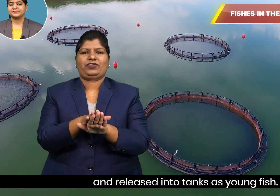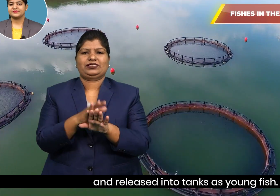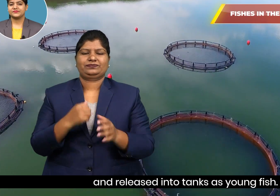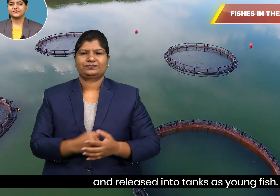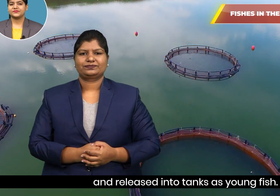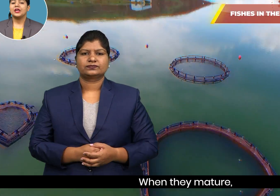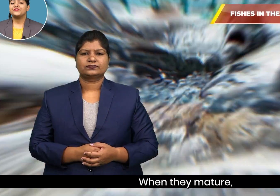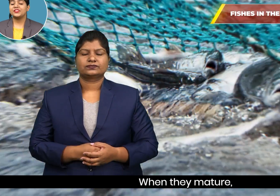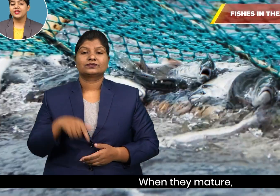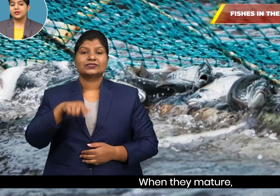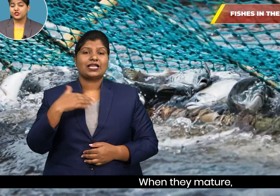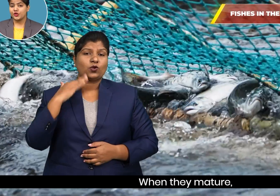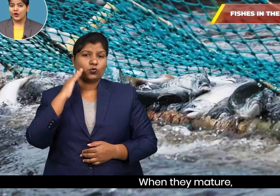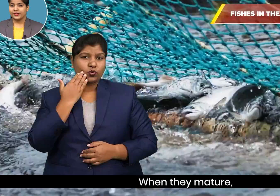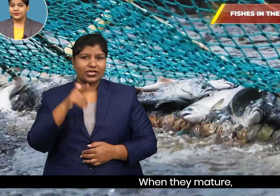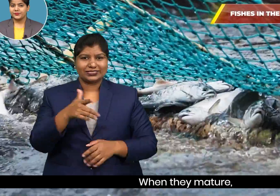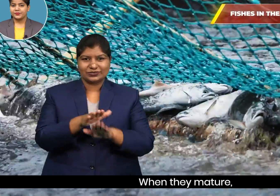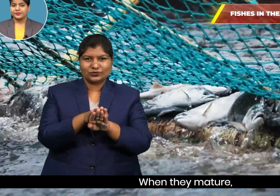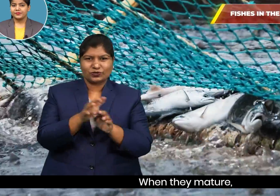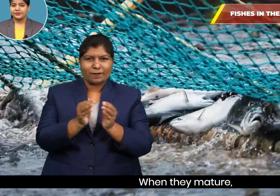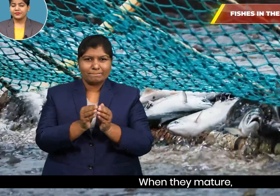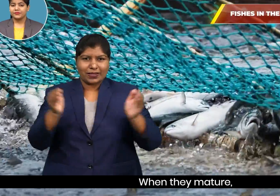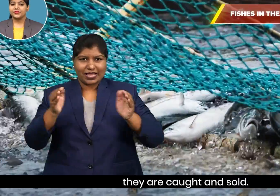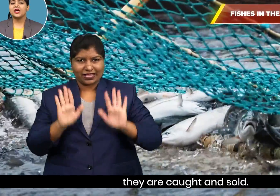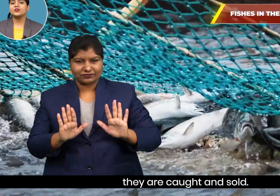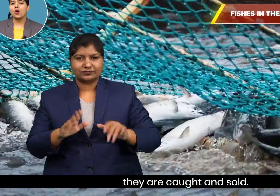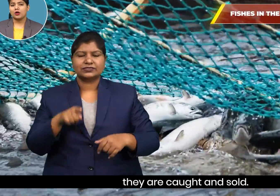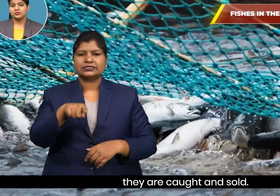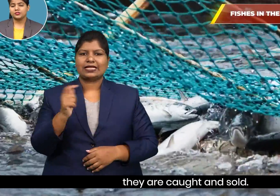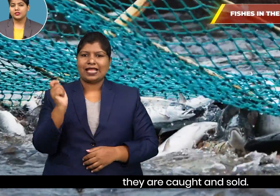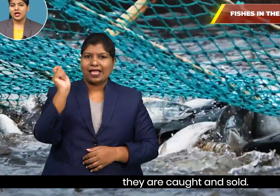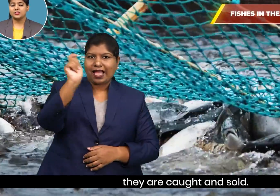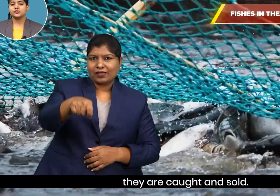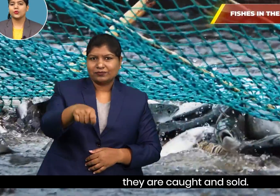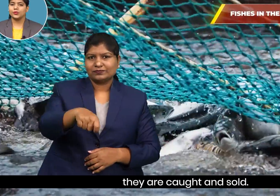When they mature, they are caught and sold.